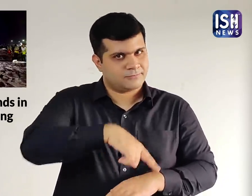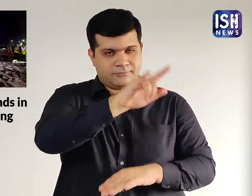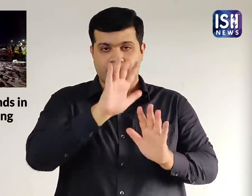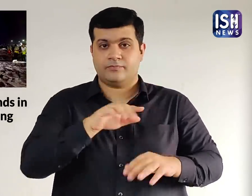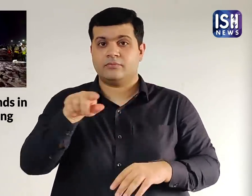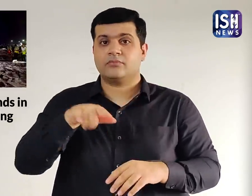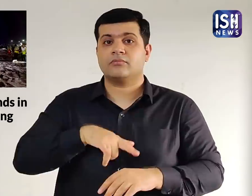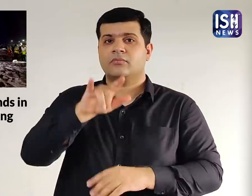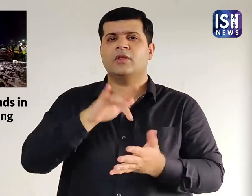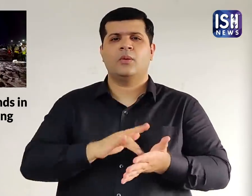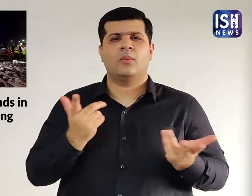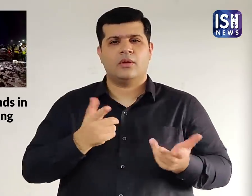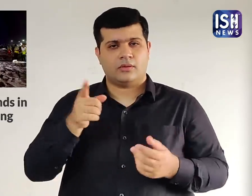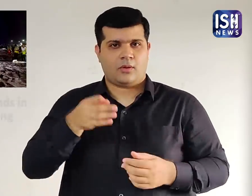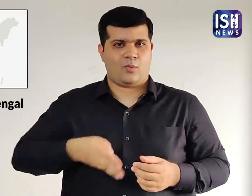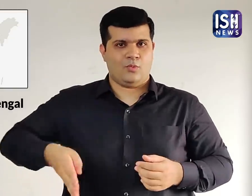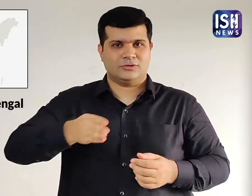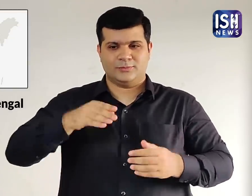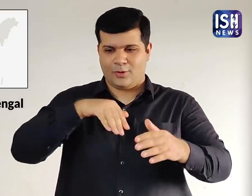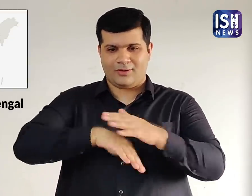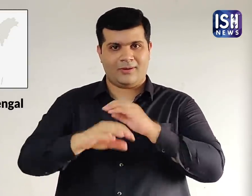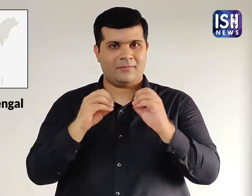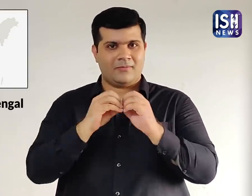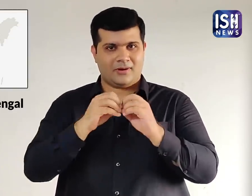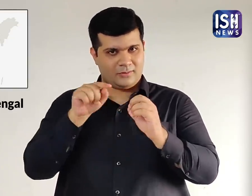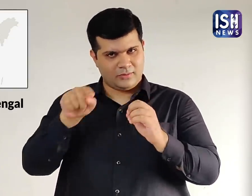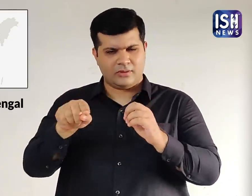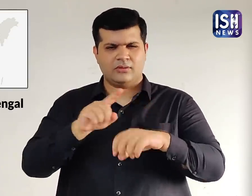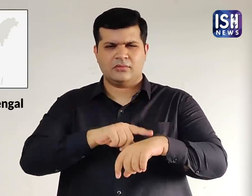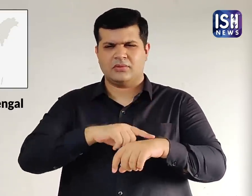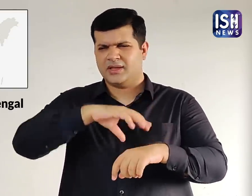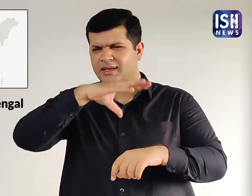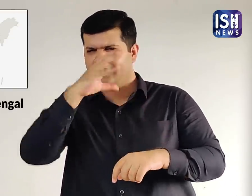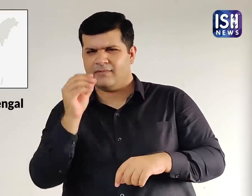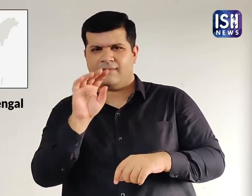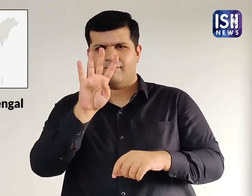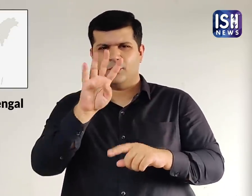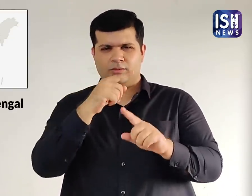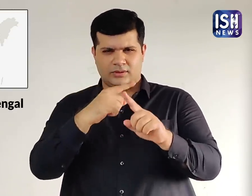It took off from Baghdodhra in West Bengal at 4.30 pm on 6th May